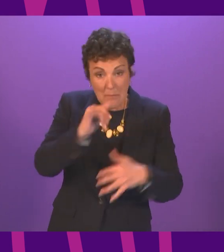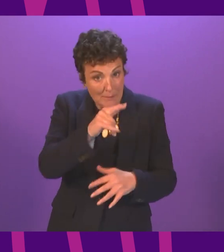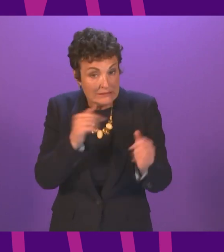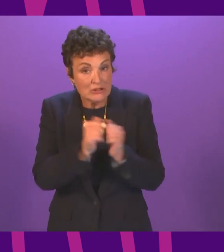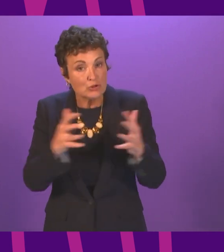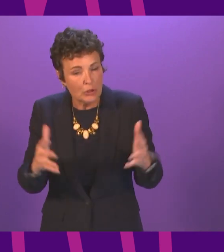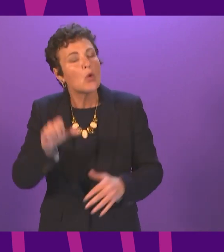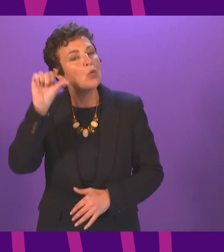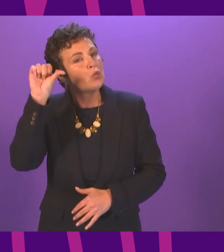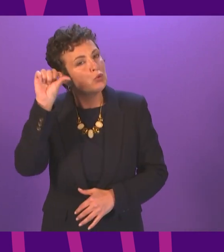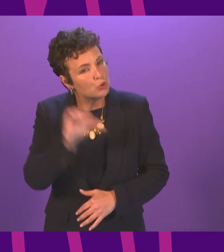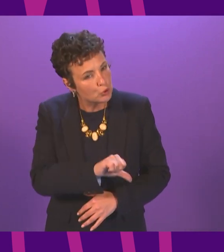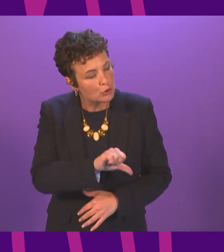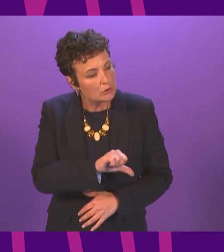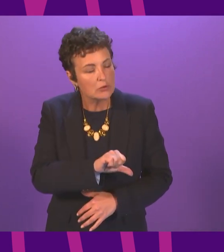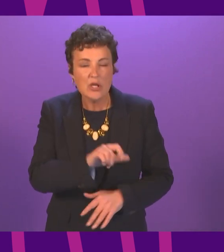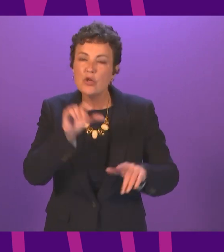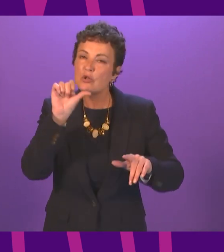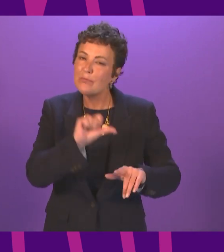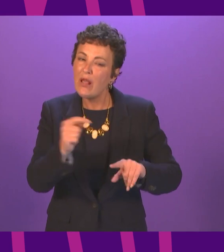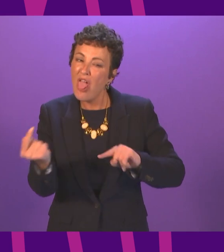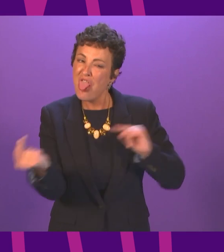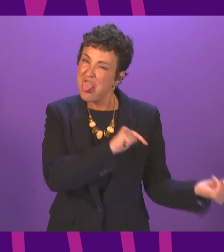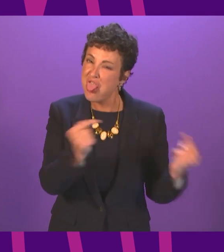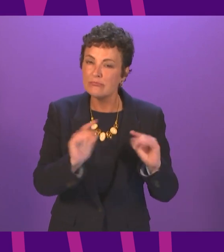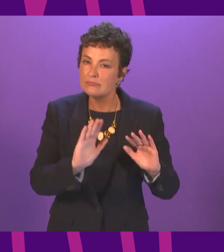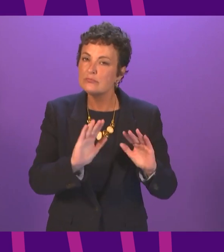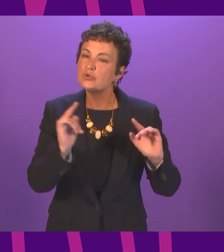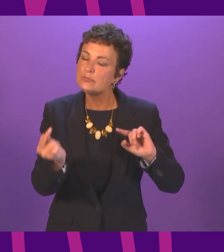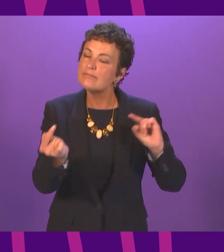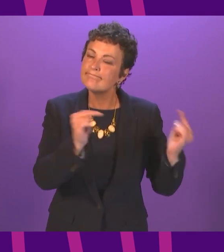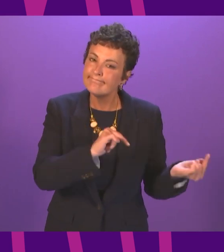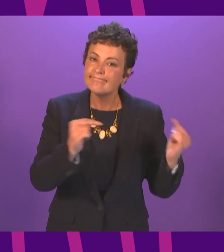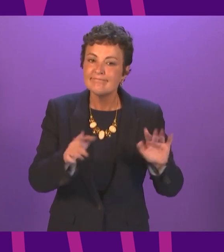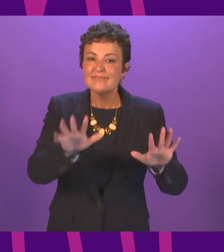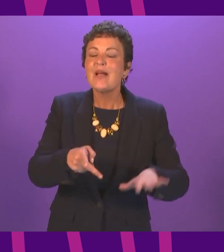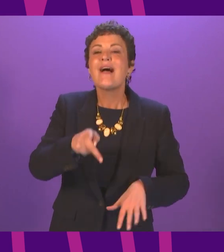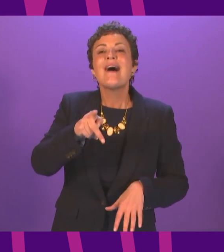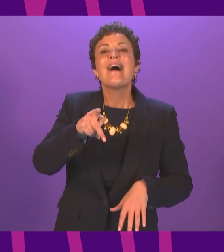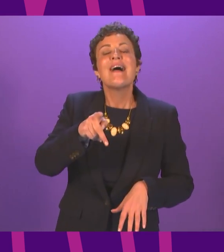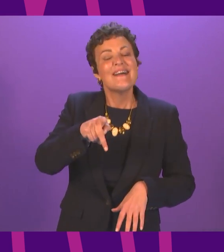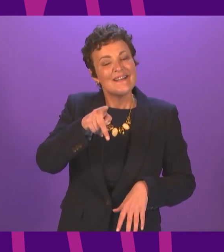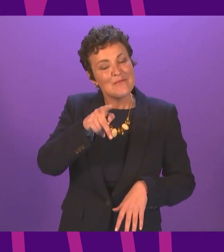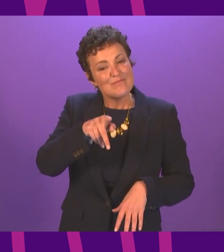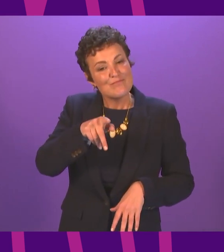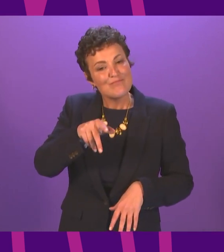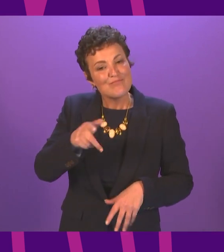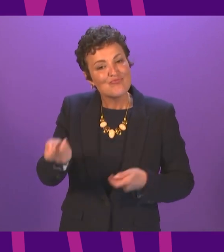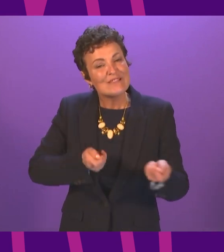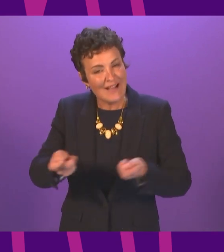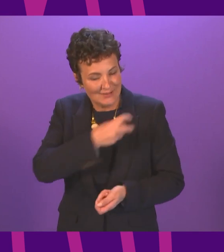we ought not to be disagreeable Deputy oh presiding officer presiding officer